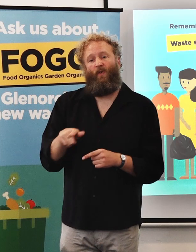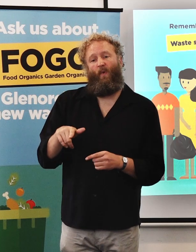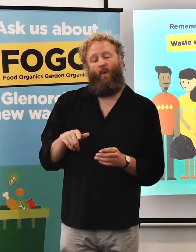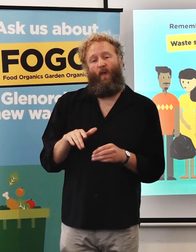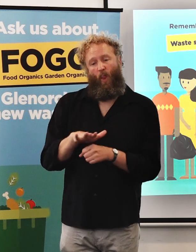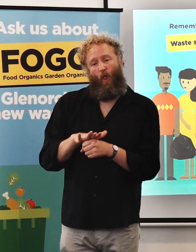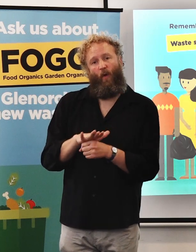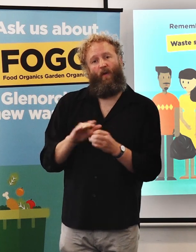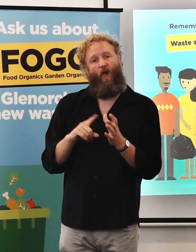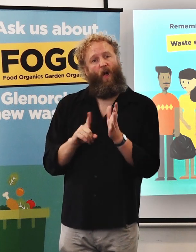provide you with any information that you need.